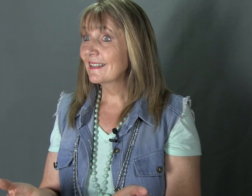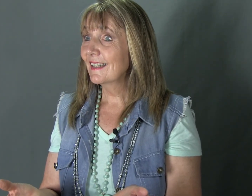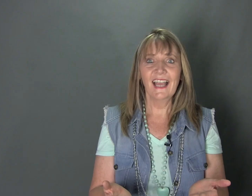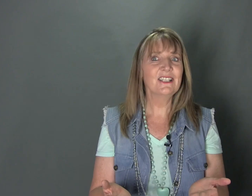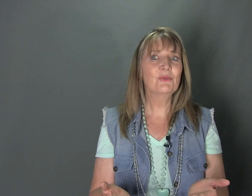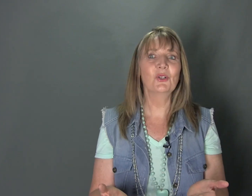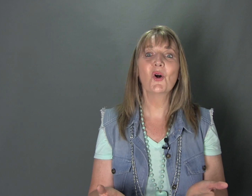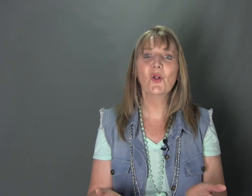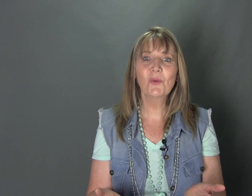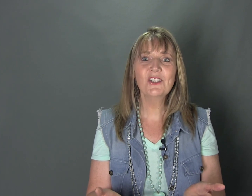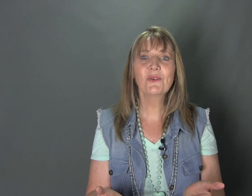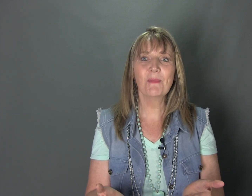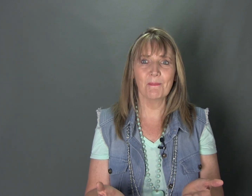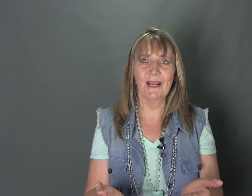and you will always remember.